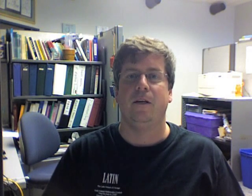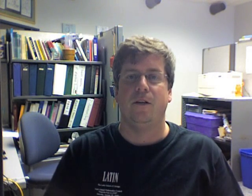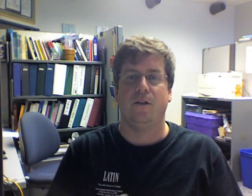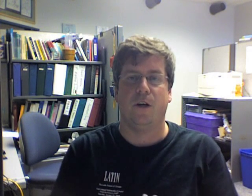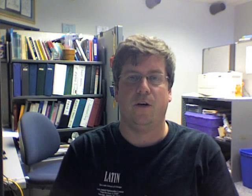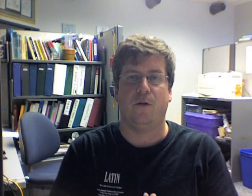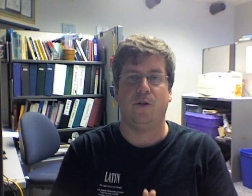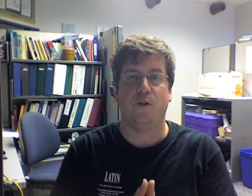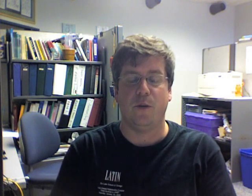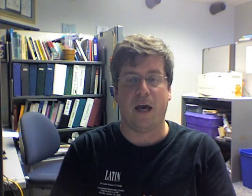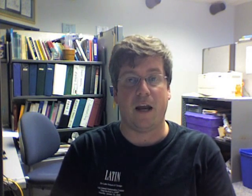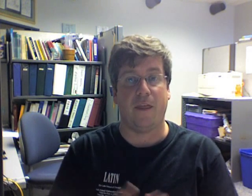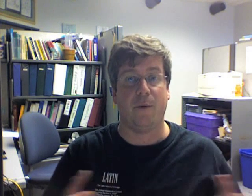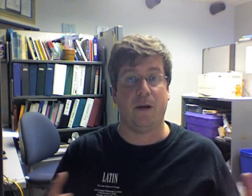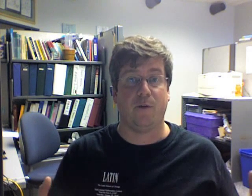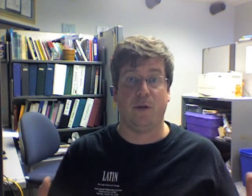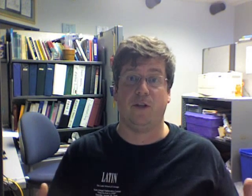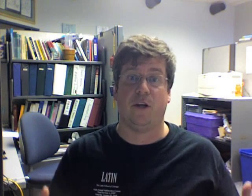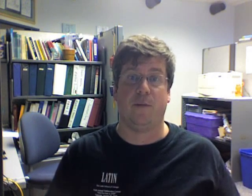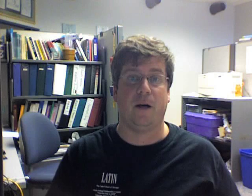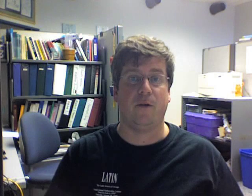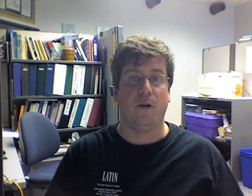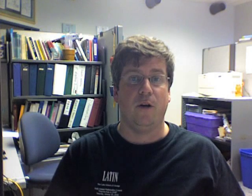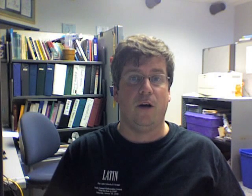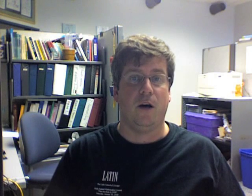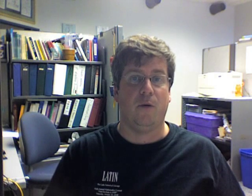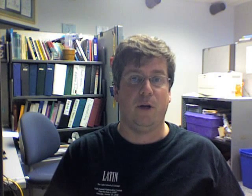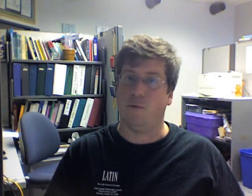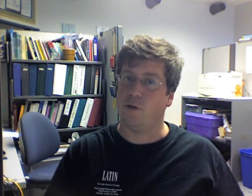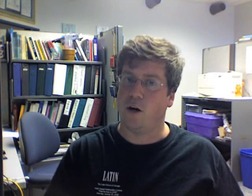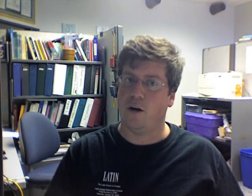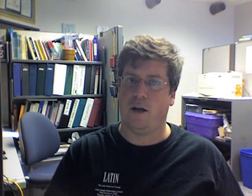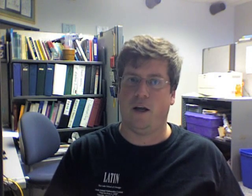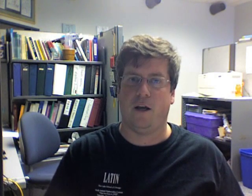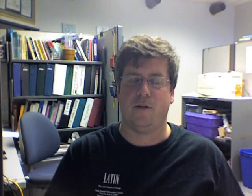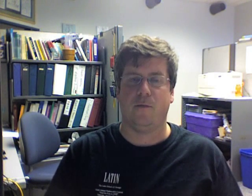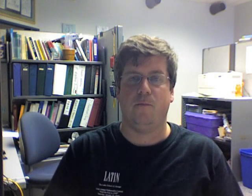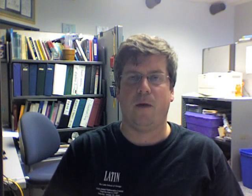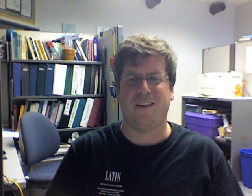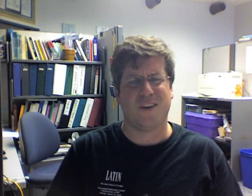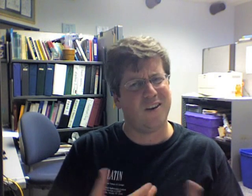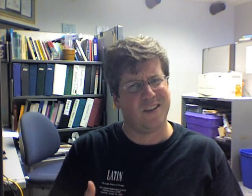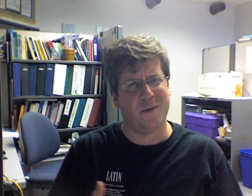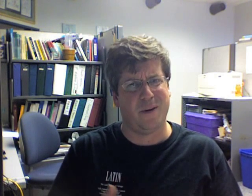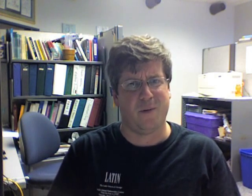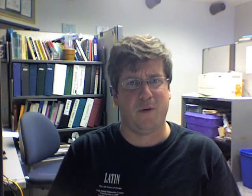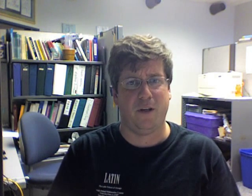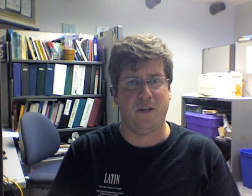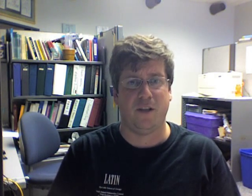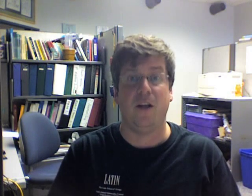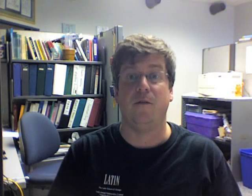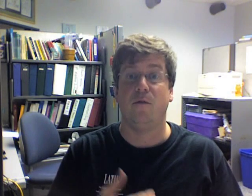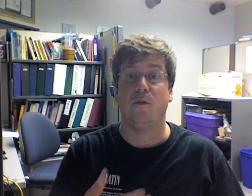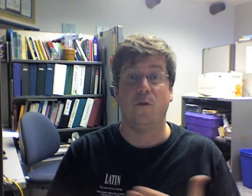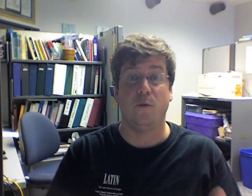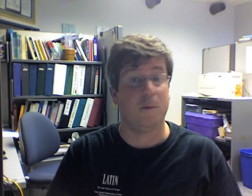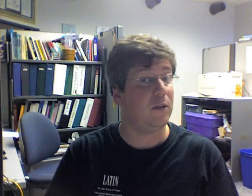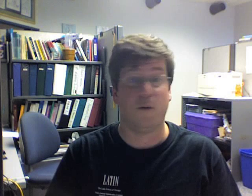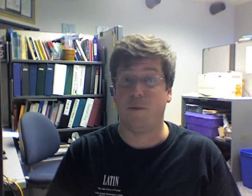So to do that, I think we have to really talk about what numbers are, and it's hard to say what a number is. It can be so many